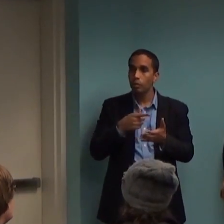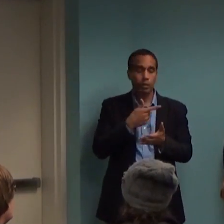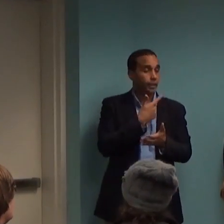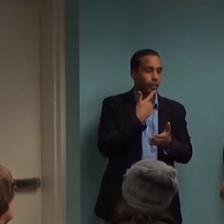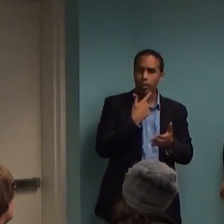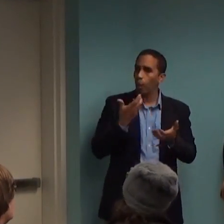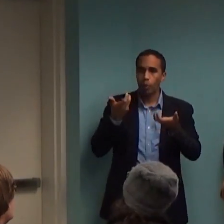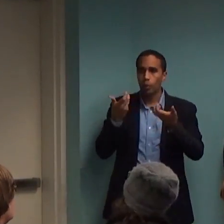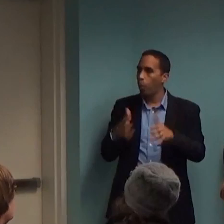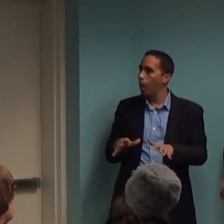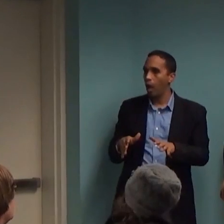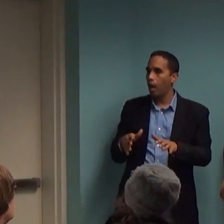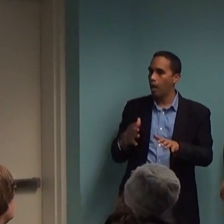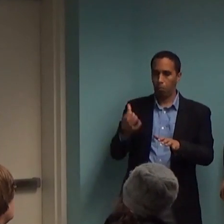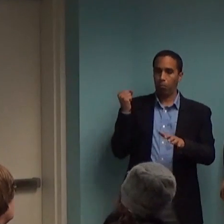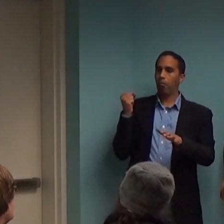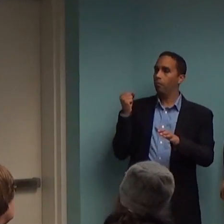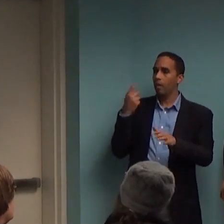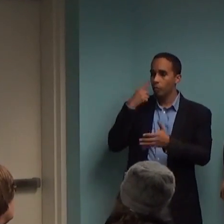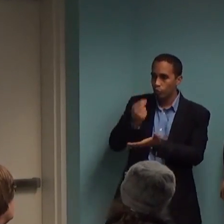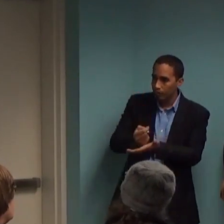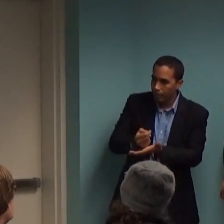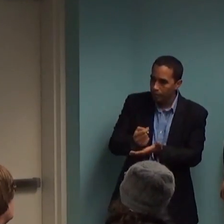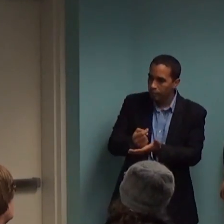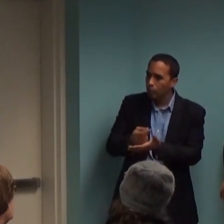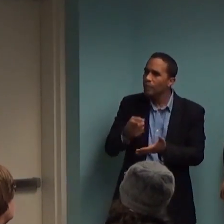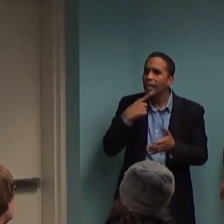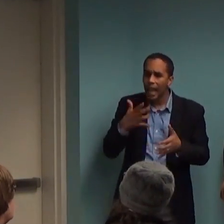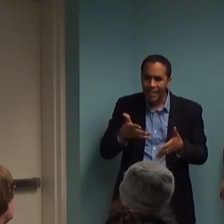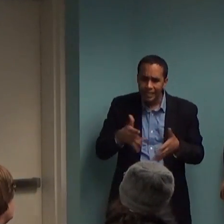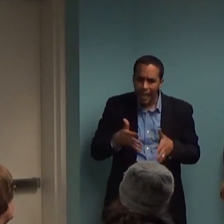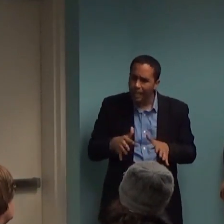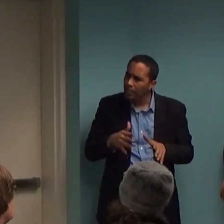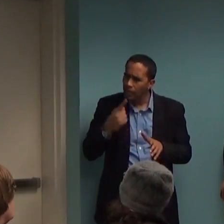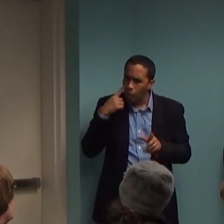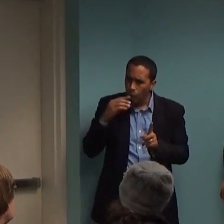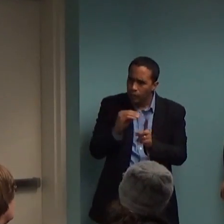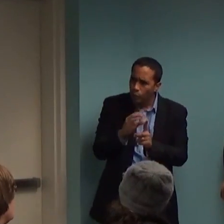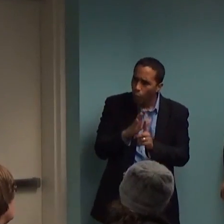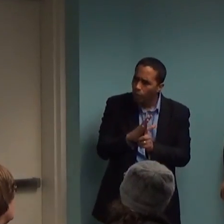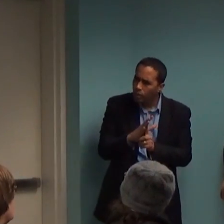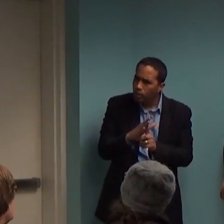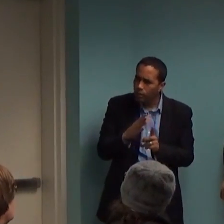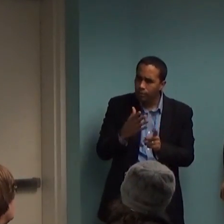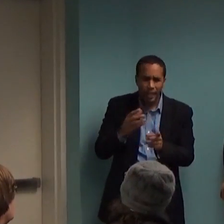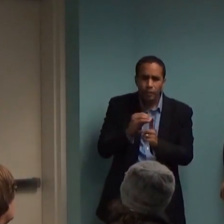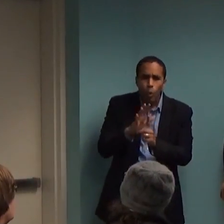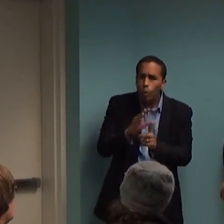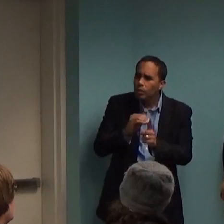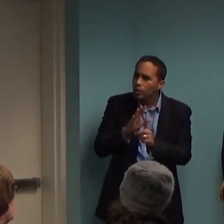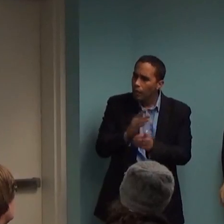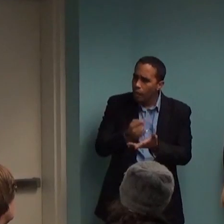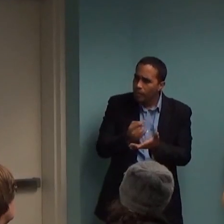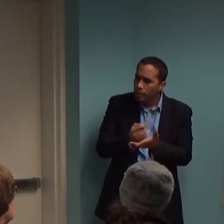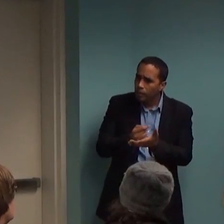therapy and possibly that that's diminishing the exposure therapy? Yeah. Could you elaborate a little bit on your perspective? Yeah, sure.